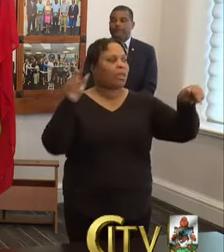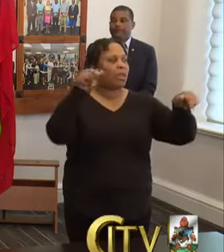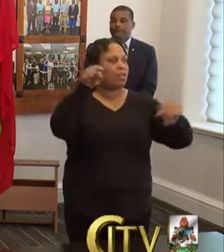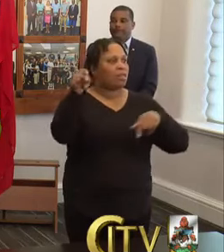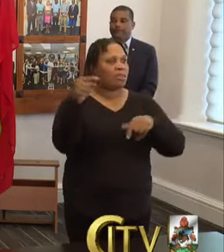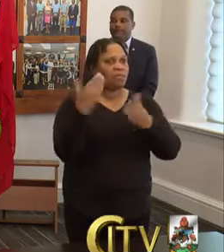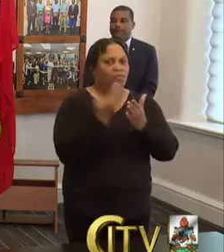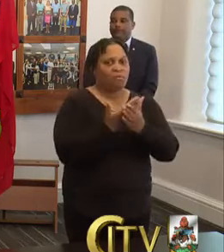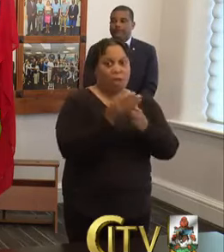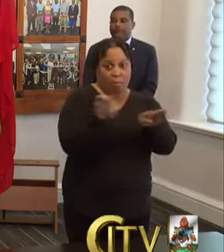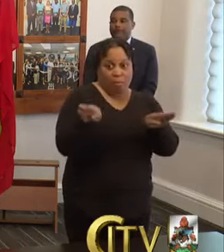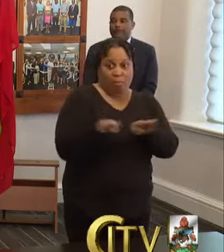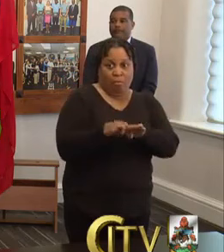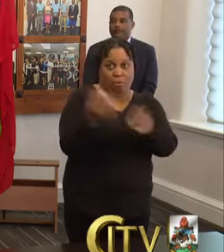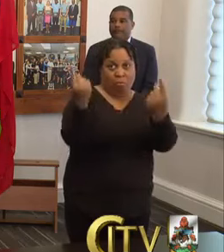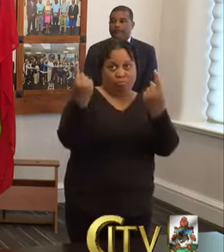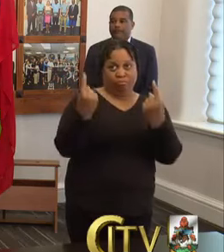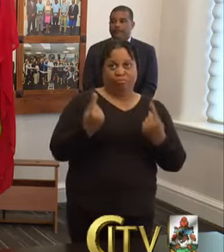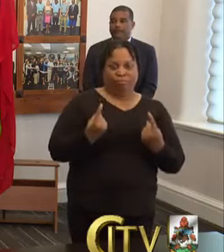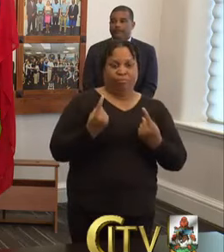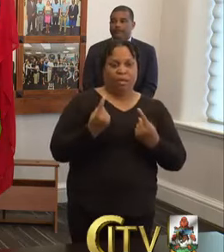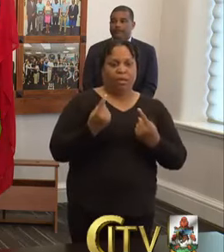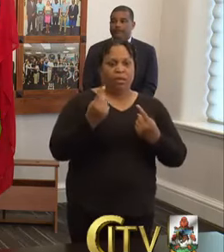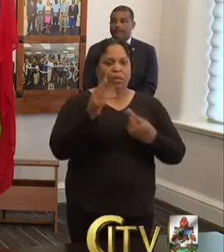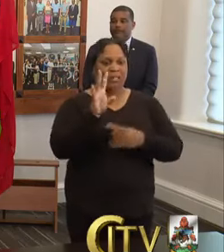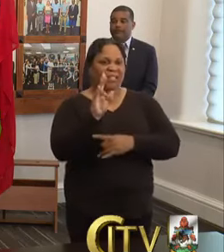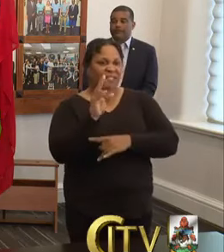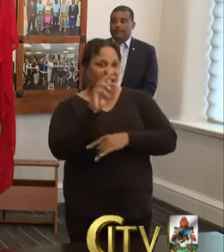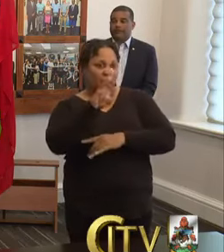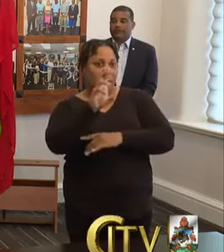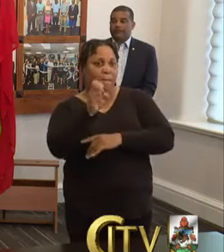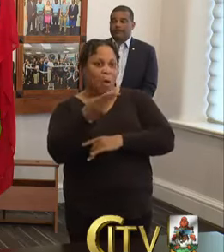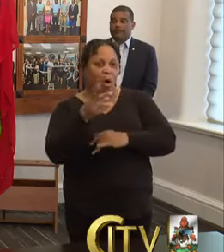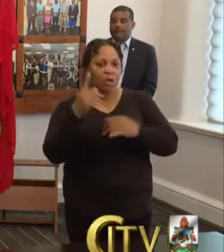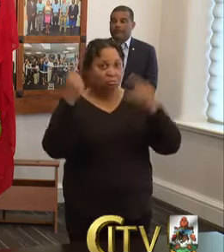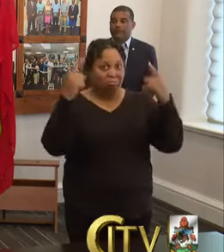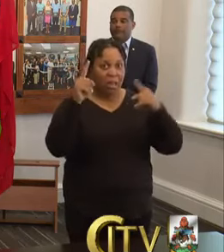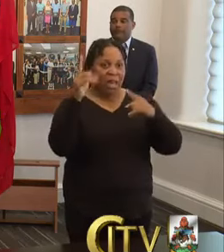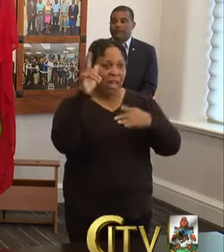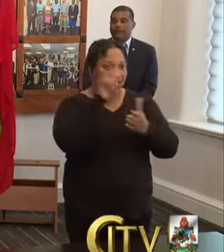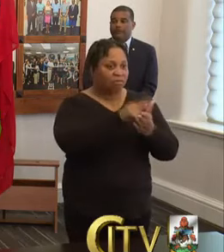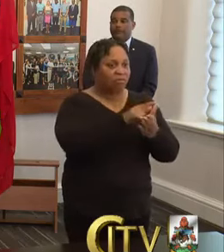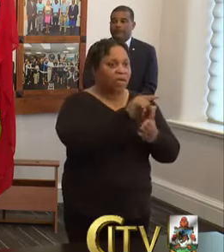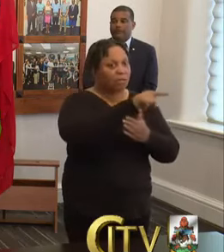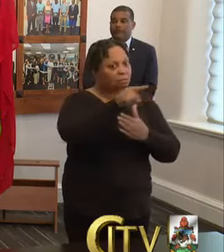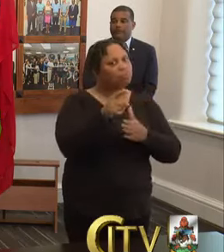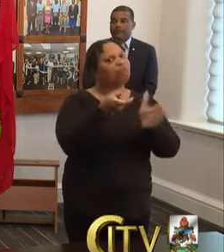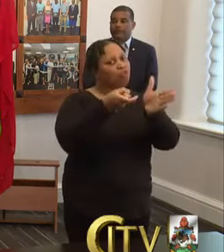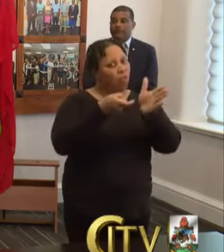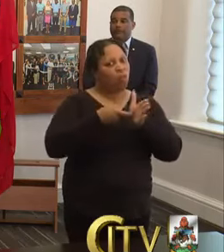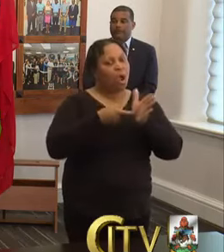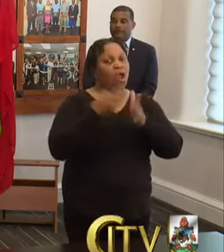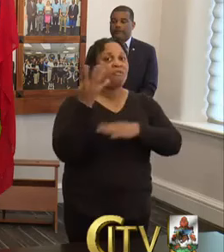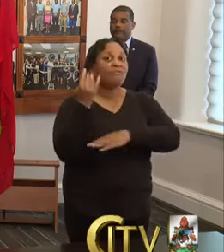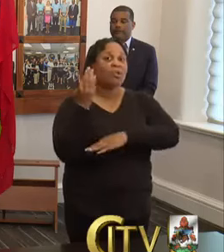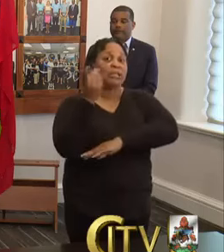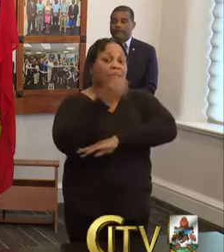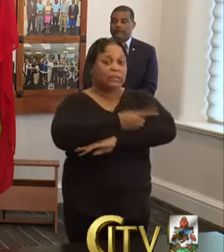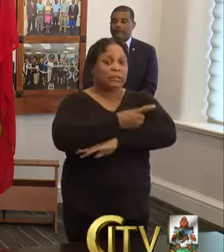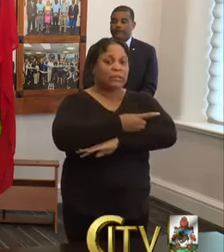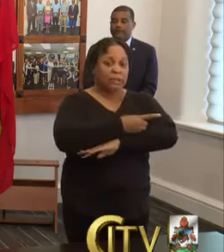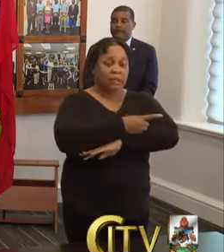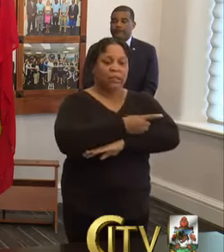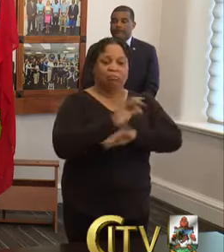17th of March until the last flight, then those persons are required to be quarantined for a 14-day period.